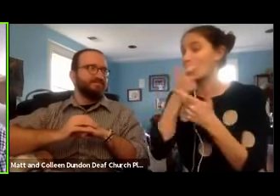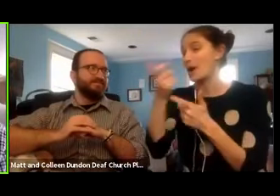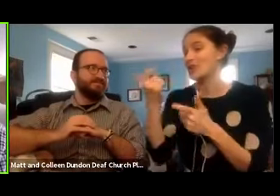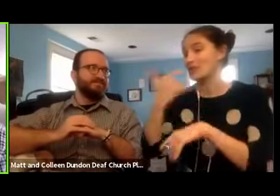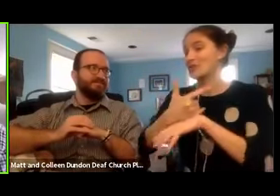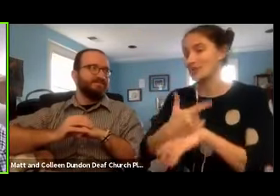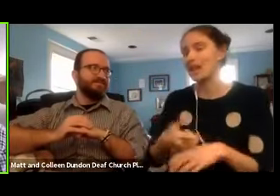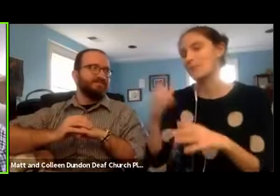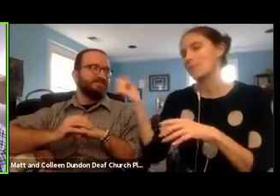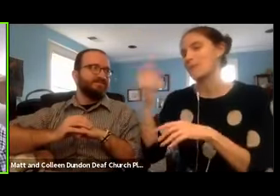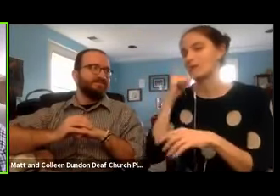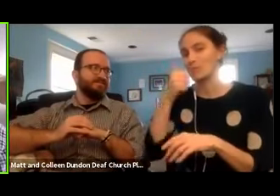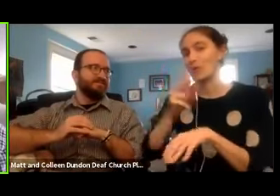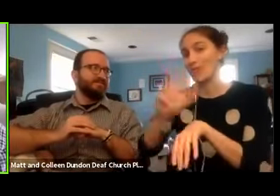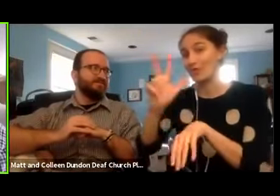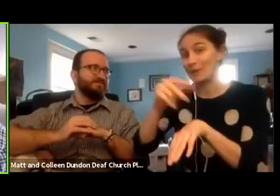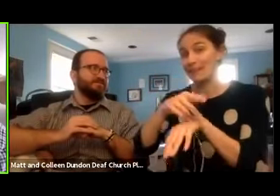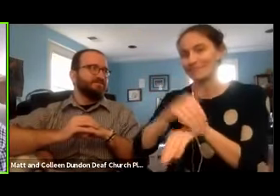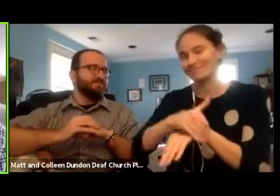p.m. Thank you.